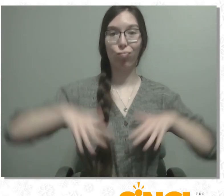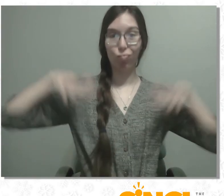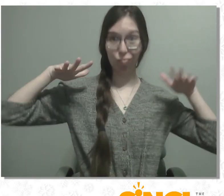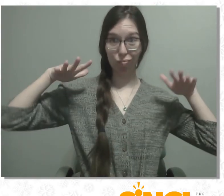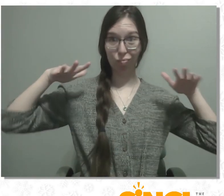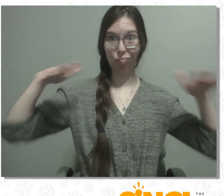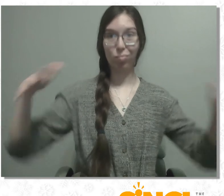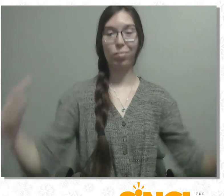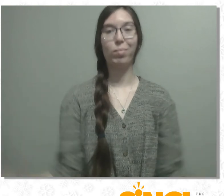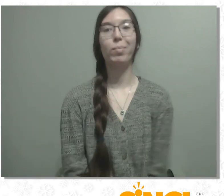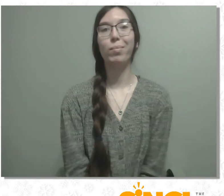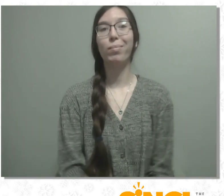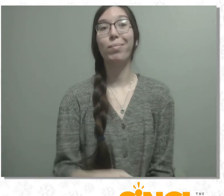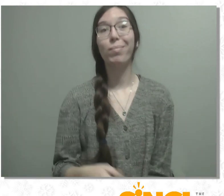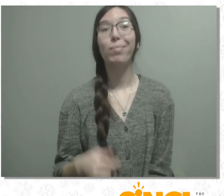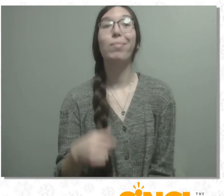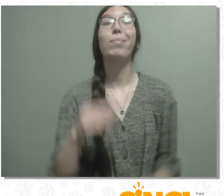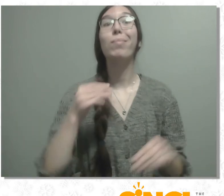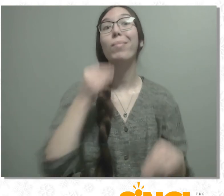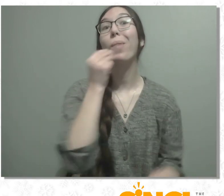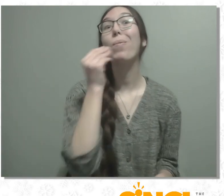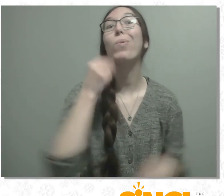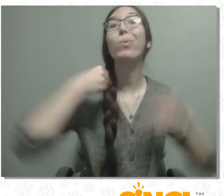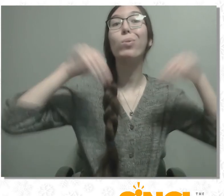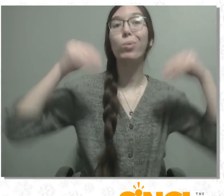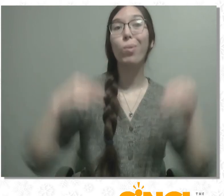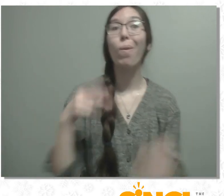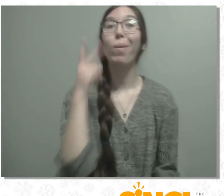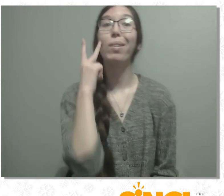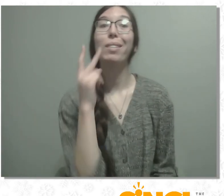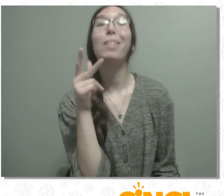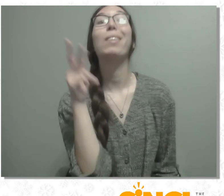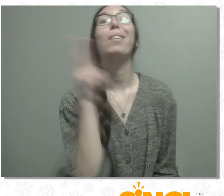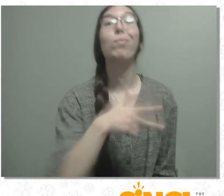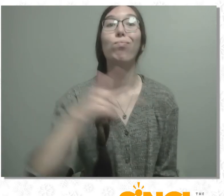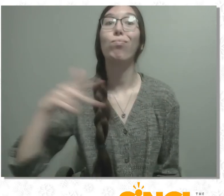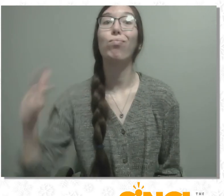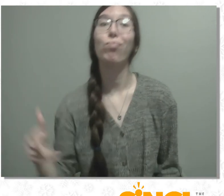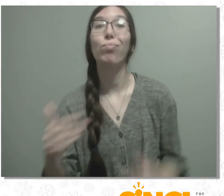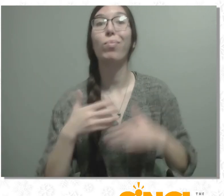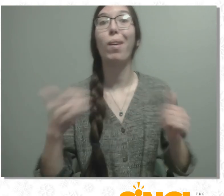I saw three shipments coming in to grocery stores in the morning.